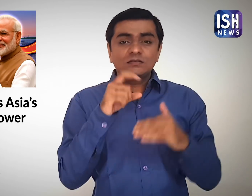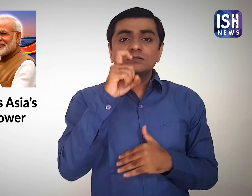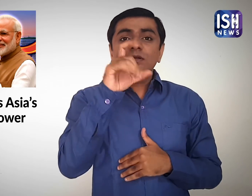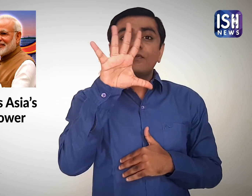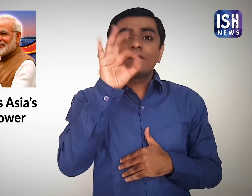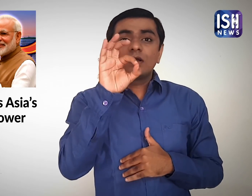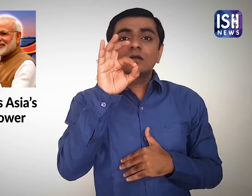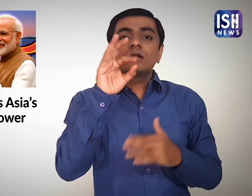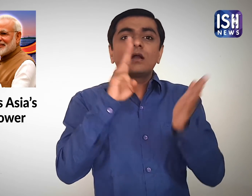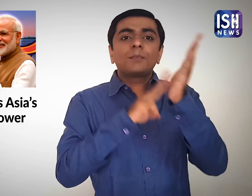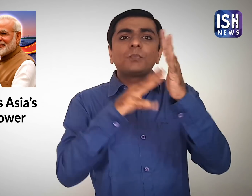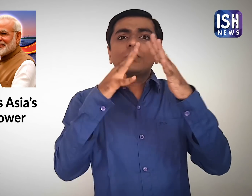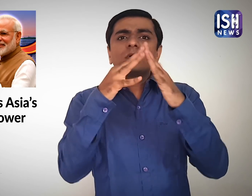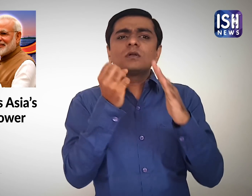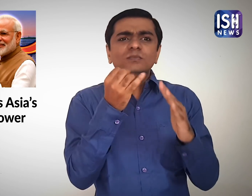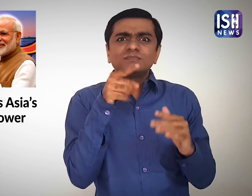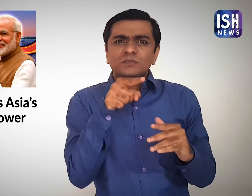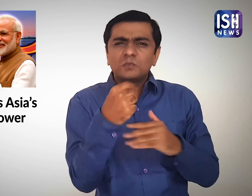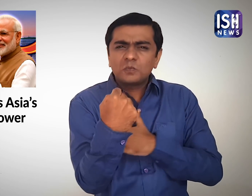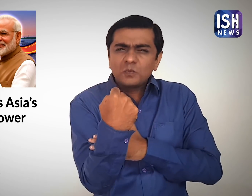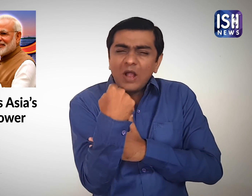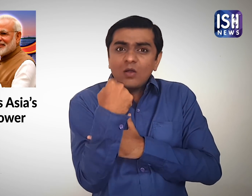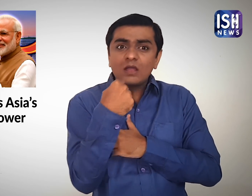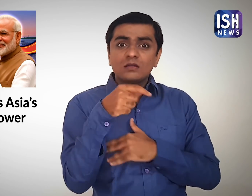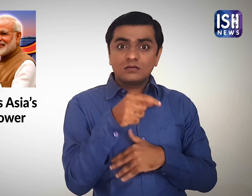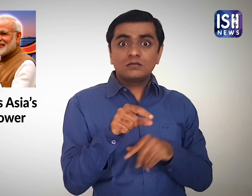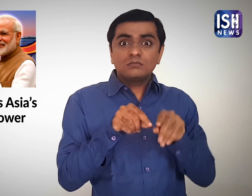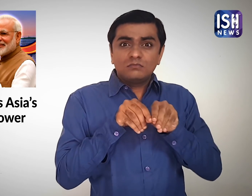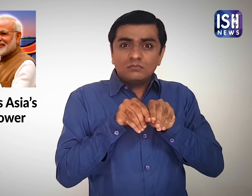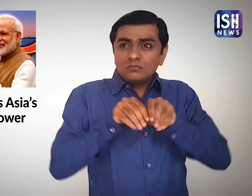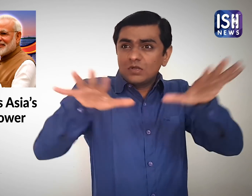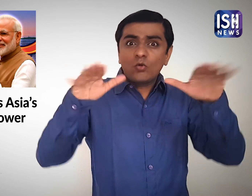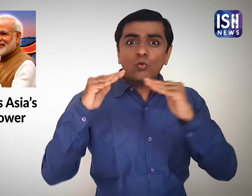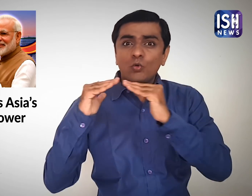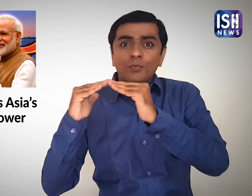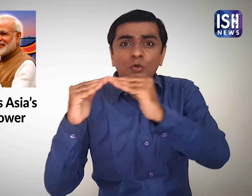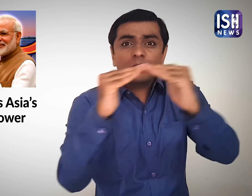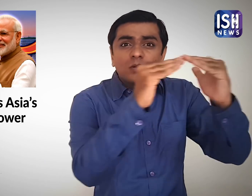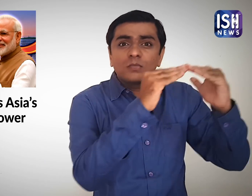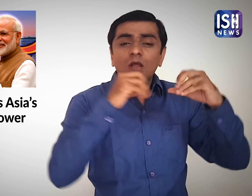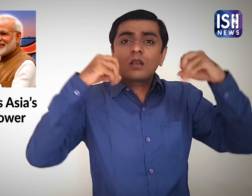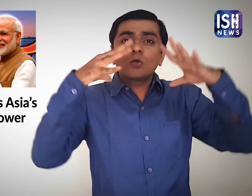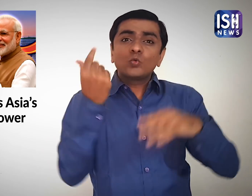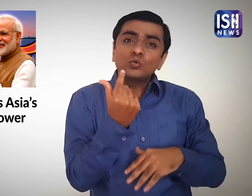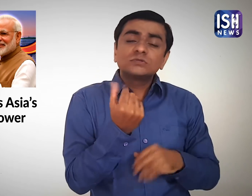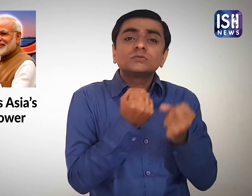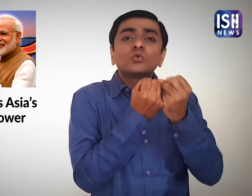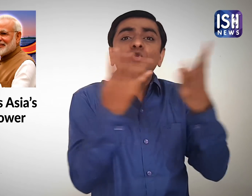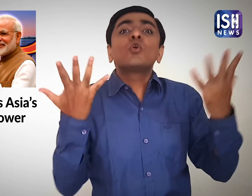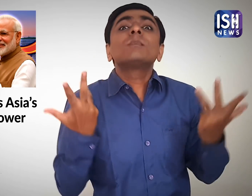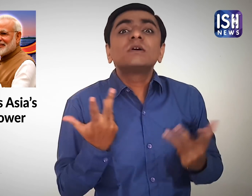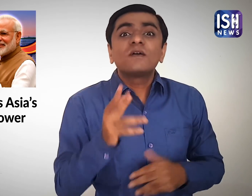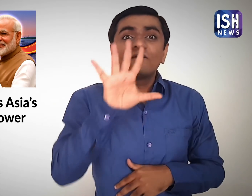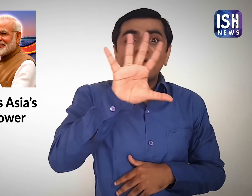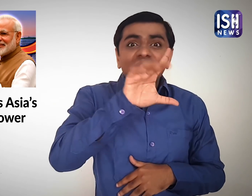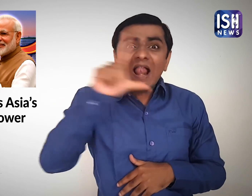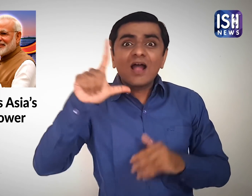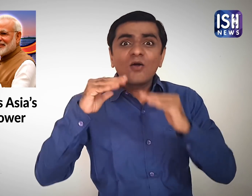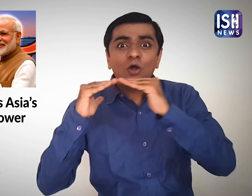It has a total solar installed capacity of 750 MW, which means it can generate electricity